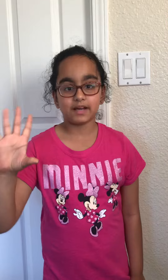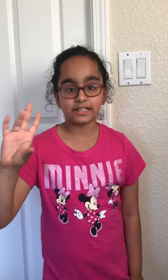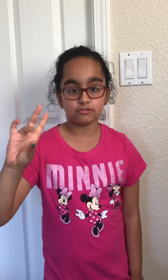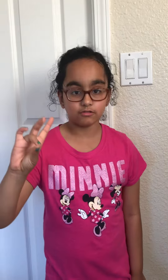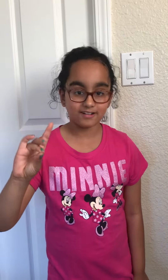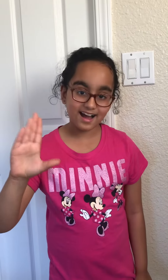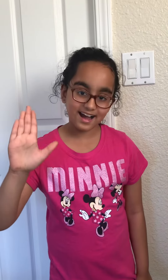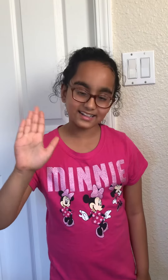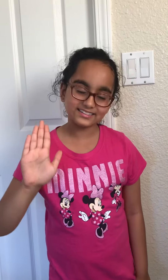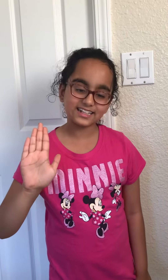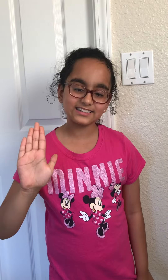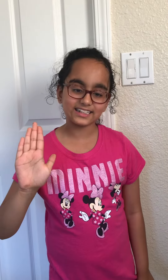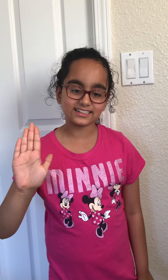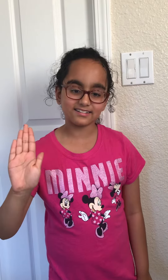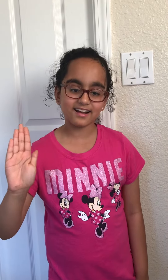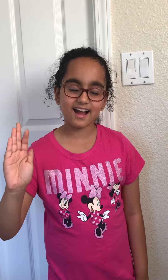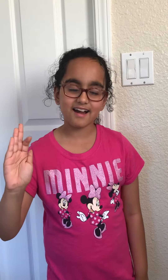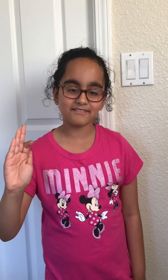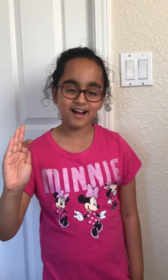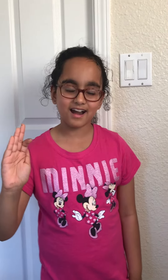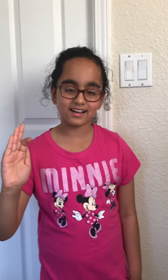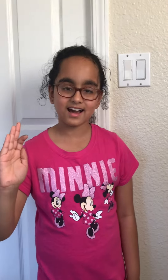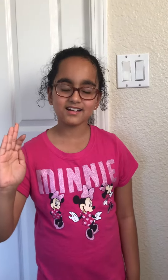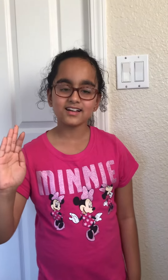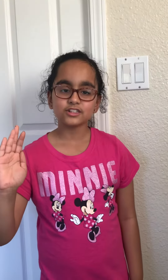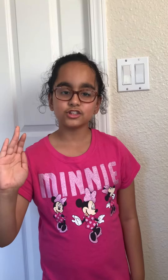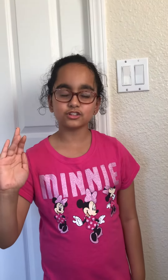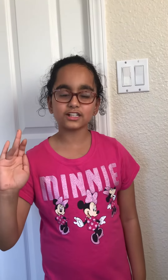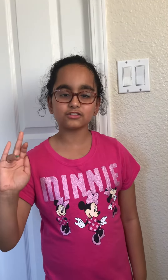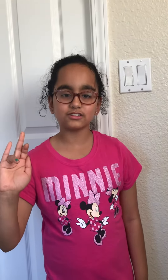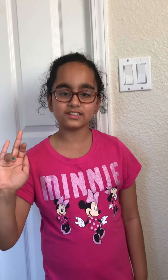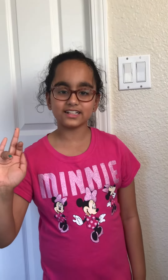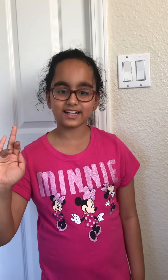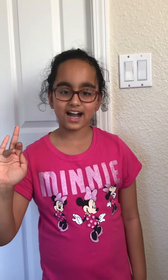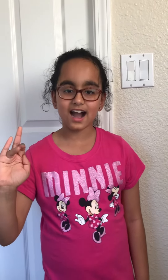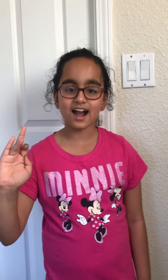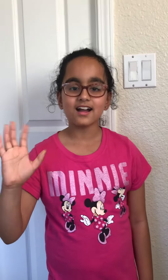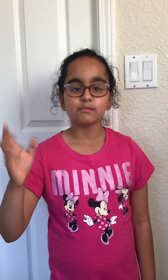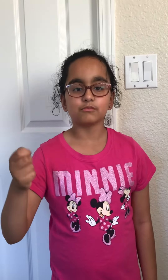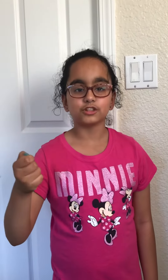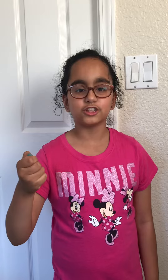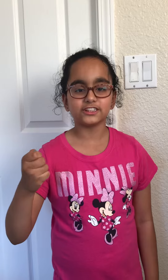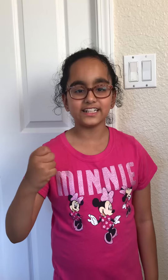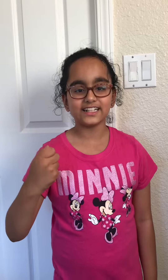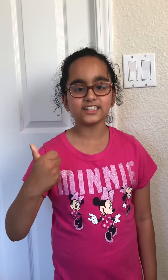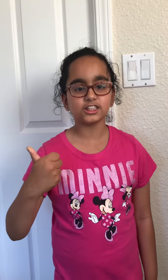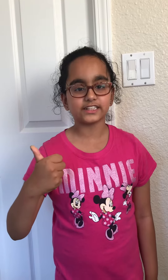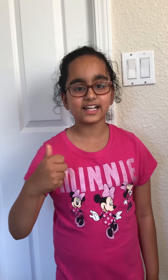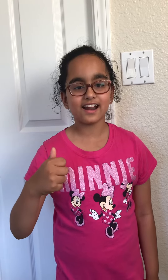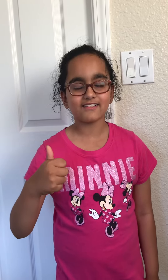Mayura, Adda Chandra, Arala, Shukatundakaha, Mushti, Shikara,